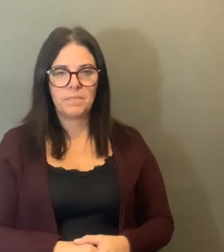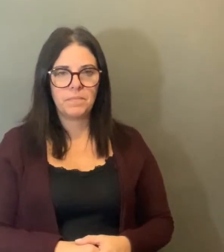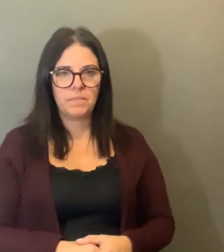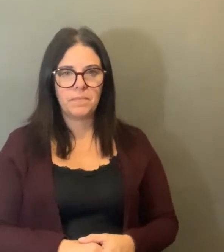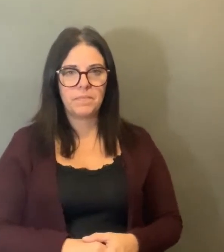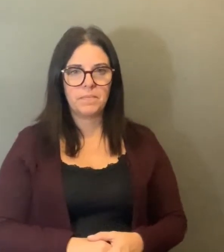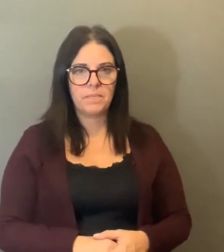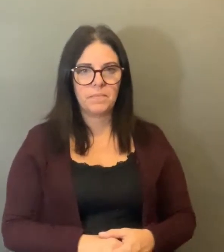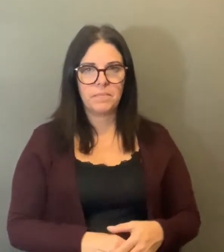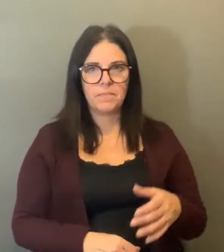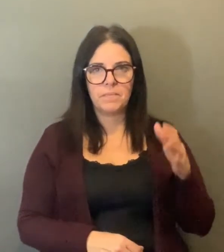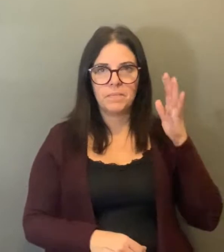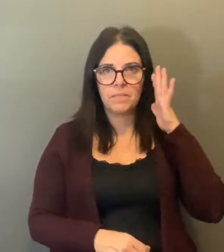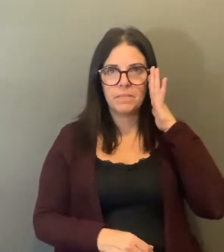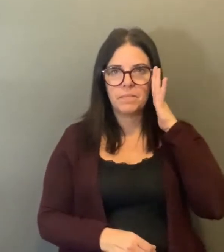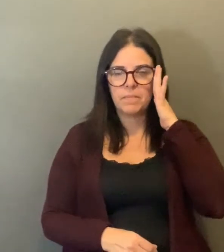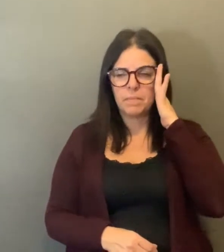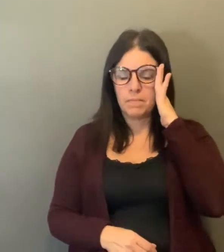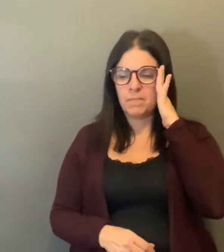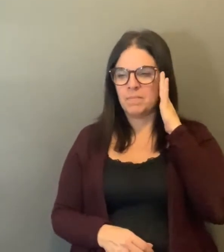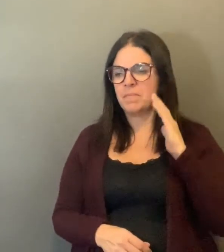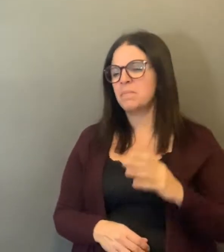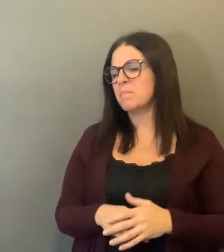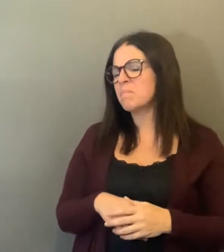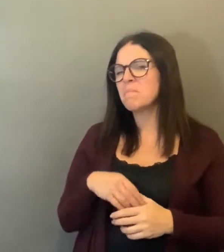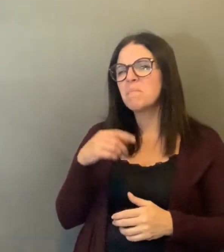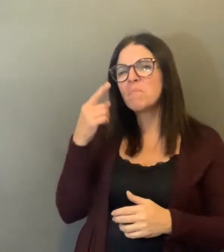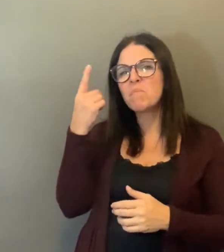look into it and see if it's possible for us to do that.